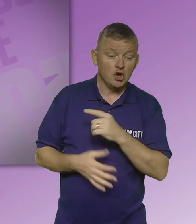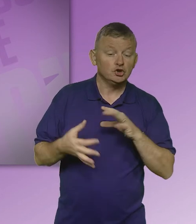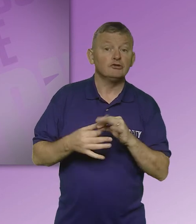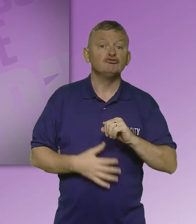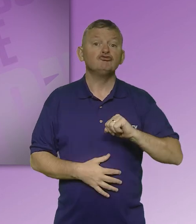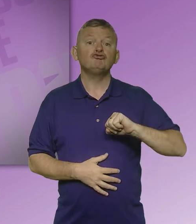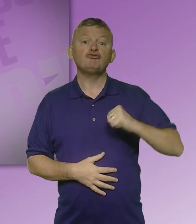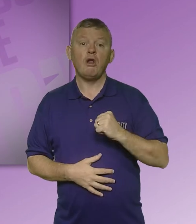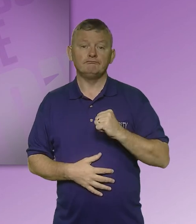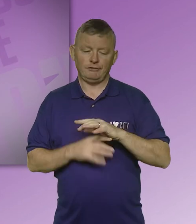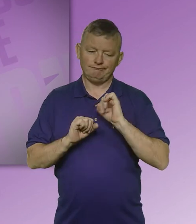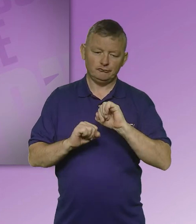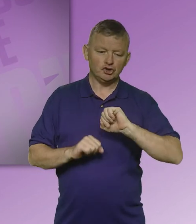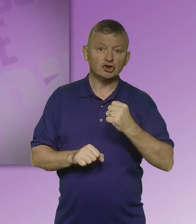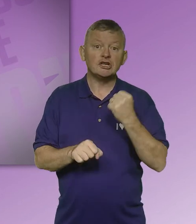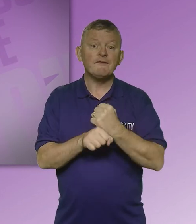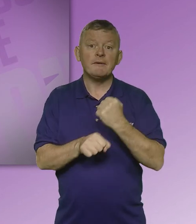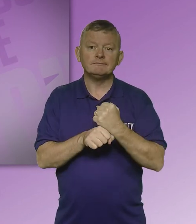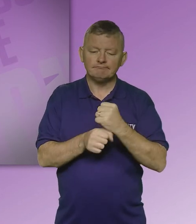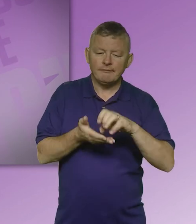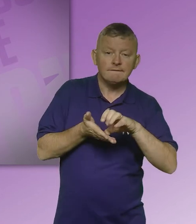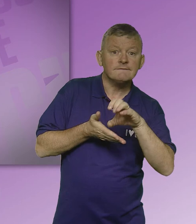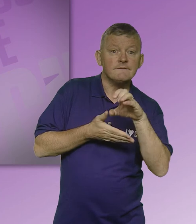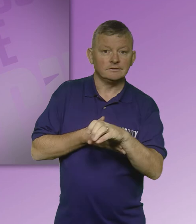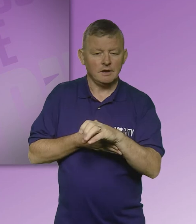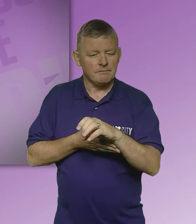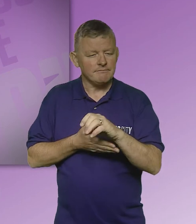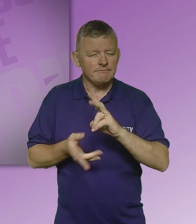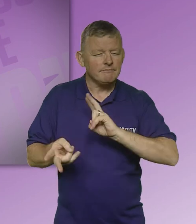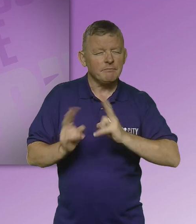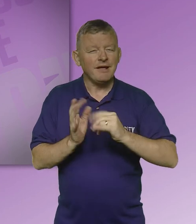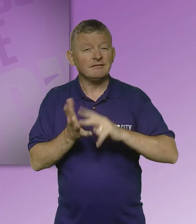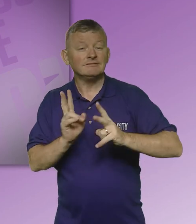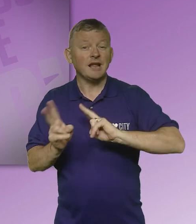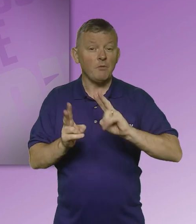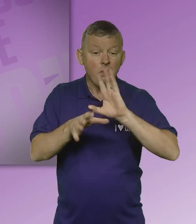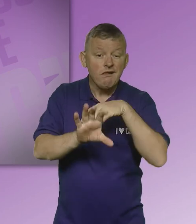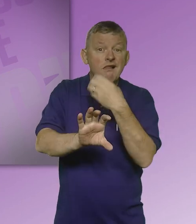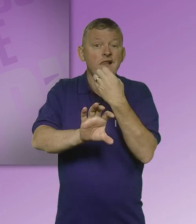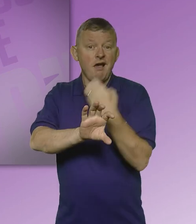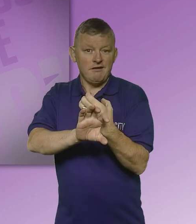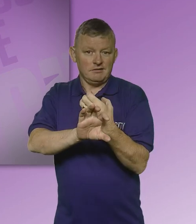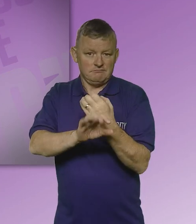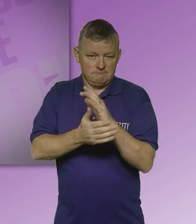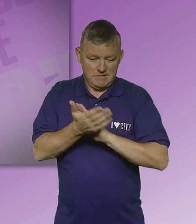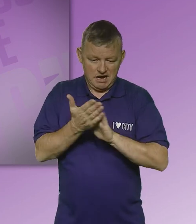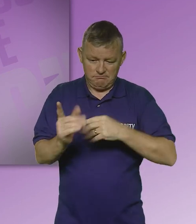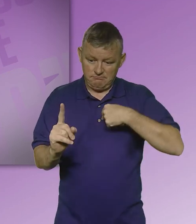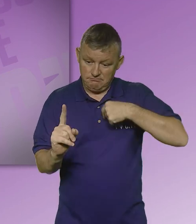contactscotland-bsl is the Scottish Government's nationally funded BSL online interpreting video relay service